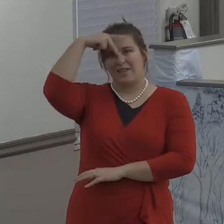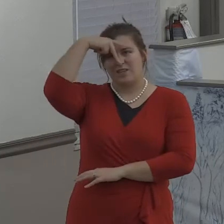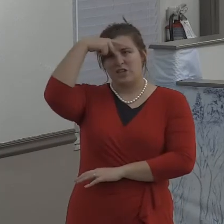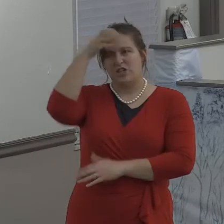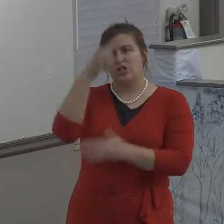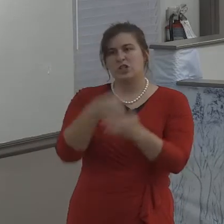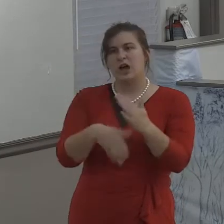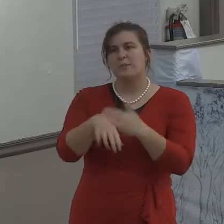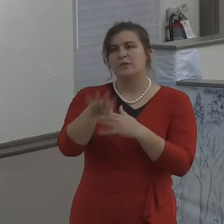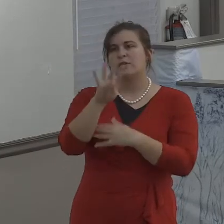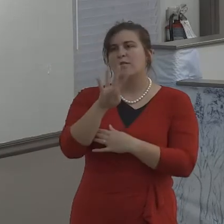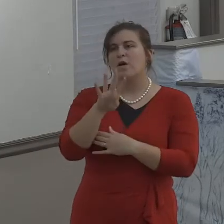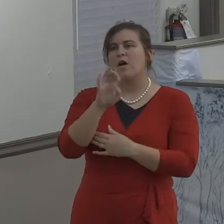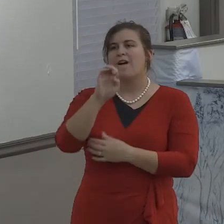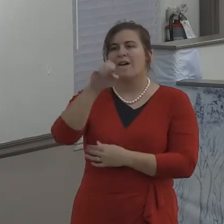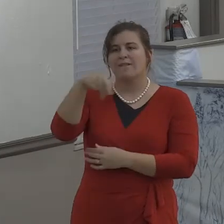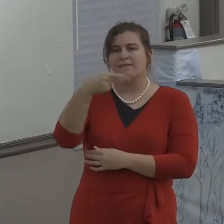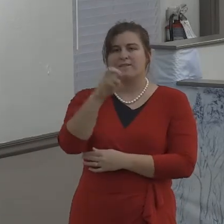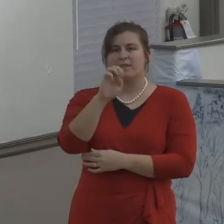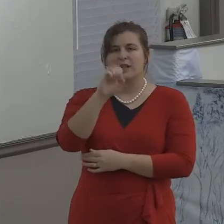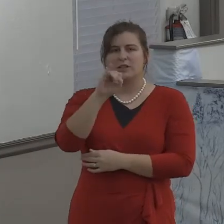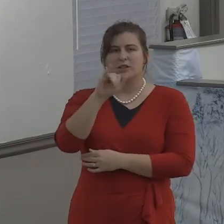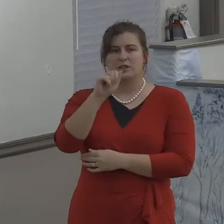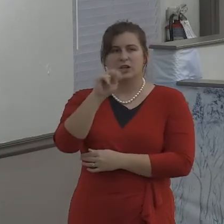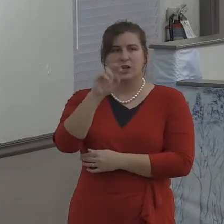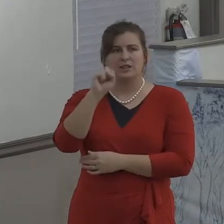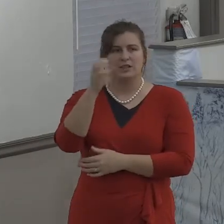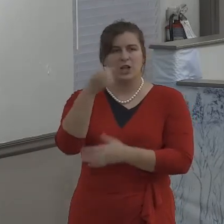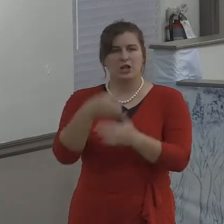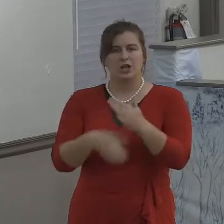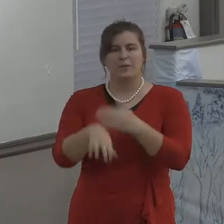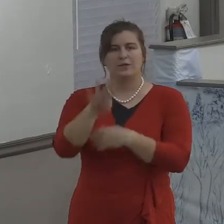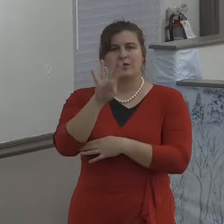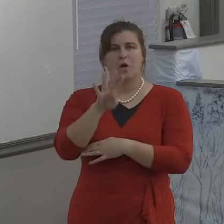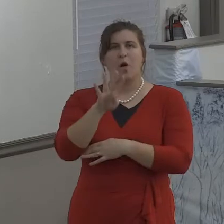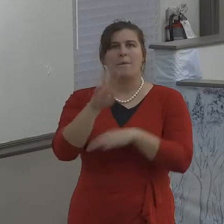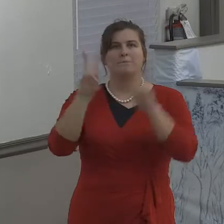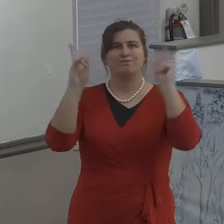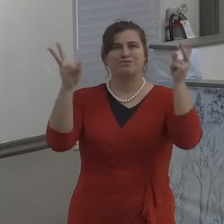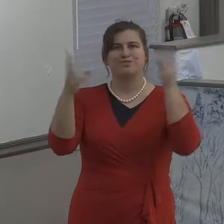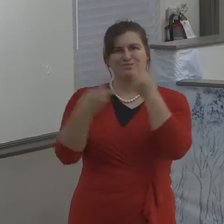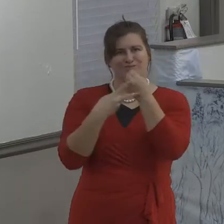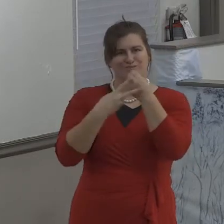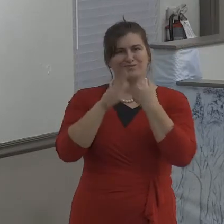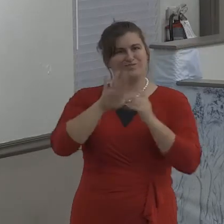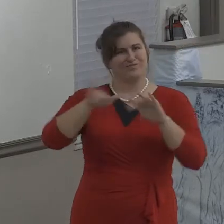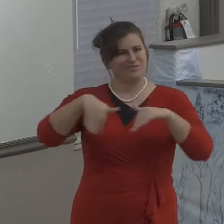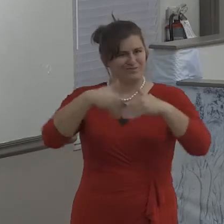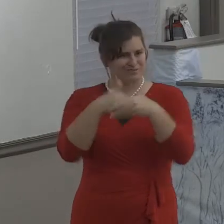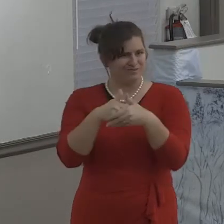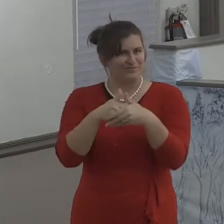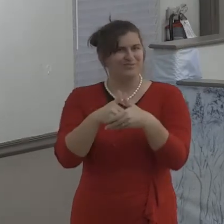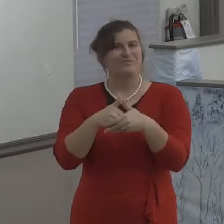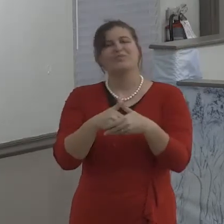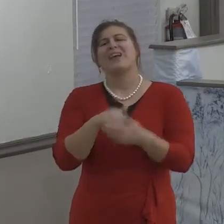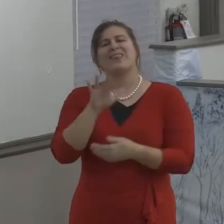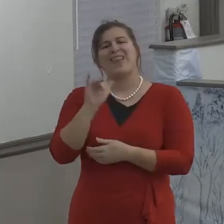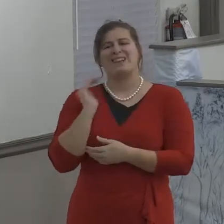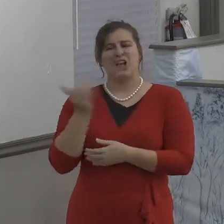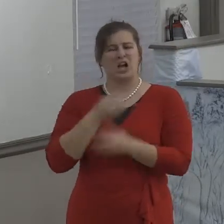and I'm going to just begin with one passage of scripture,